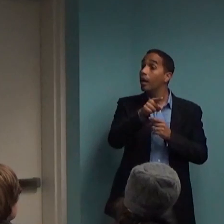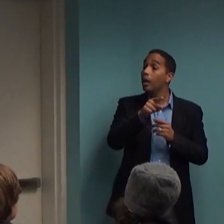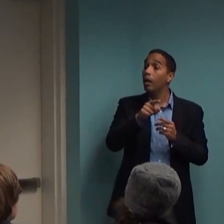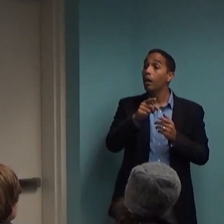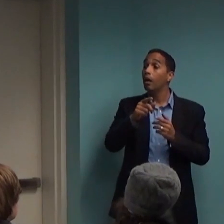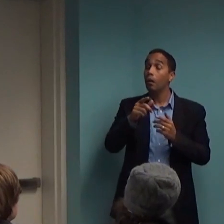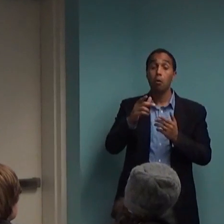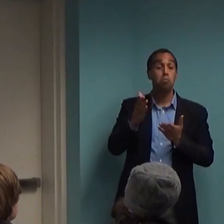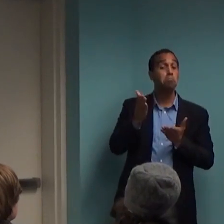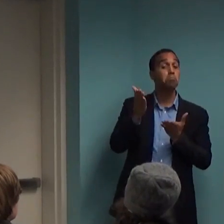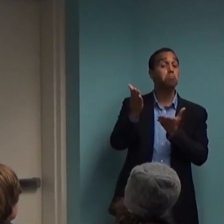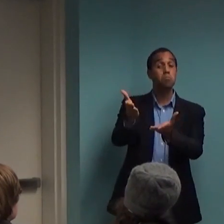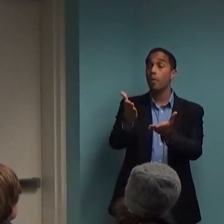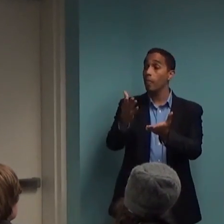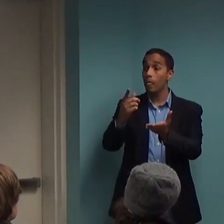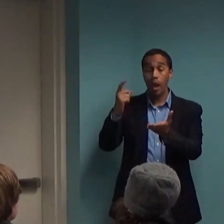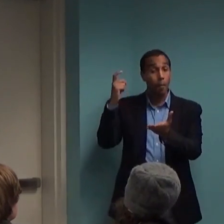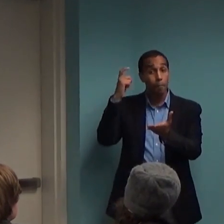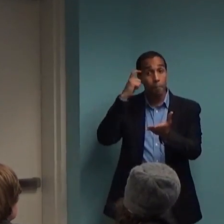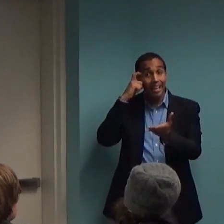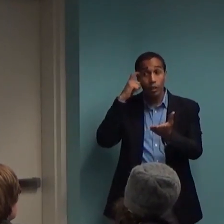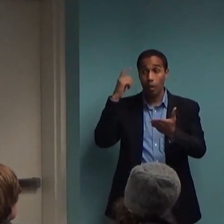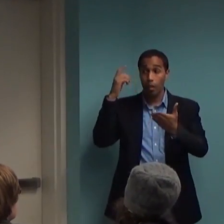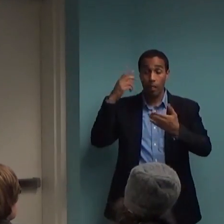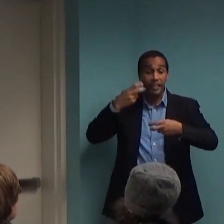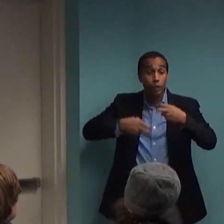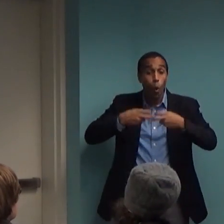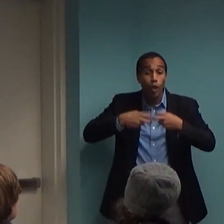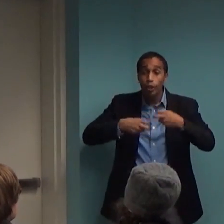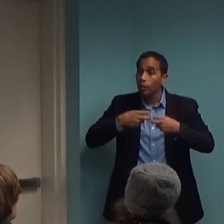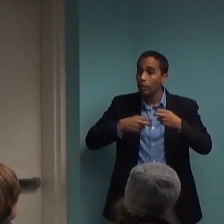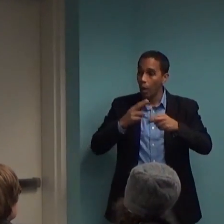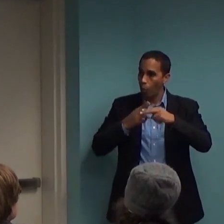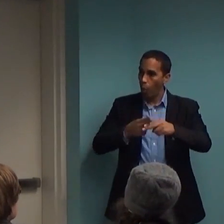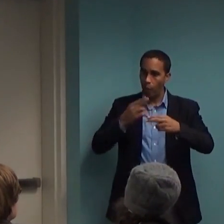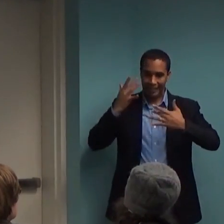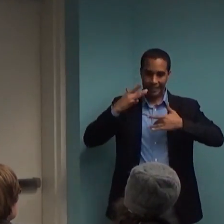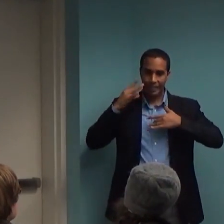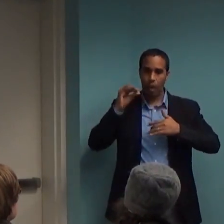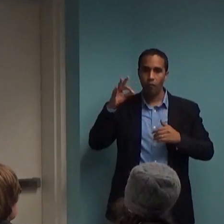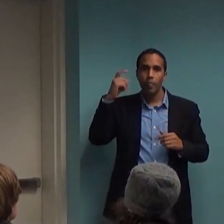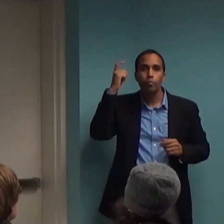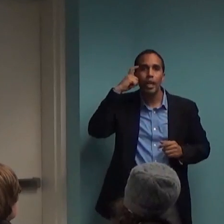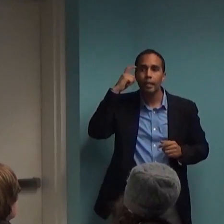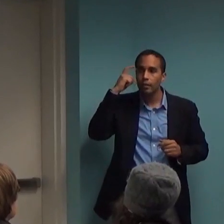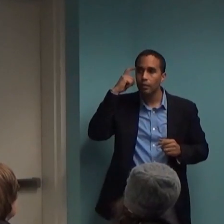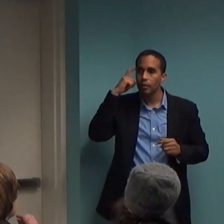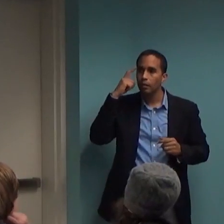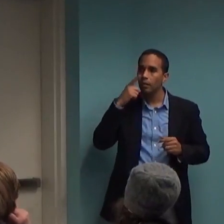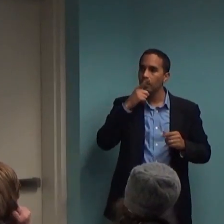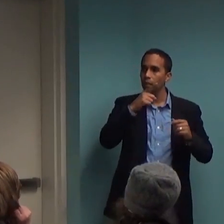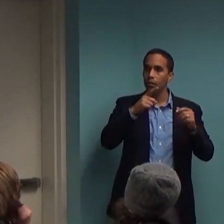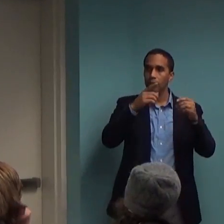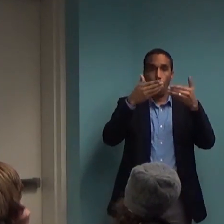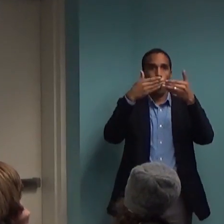disorders as diseases of the brain. That's their opening statement as an assumption. So that's something that I think is a very